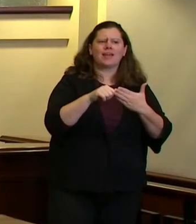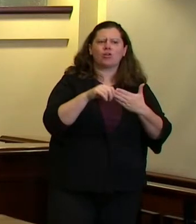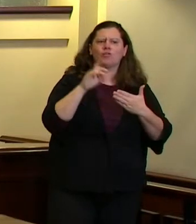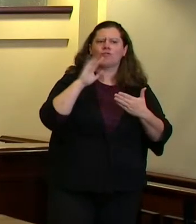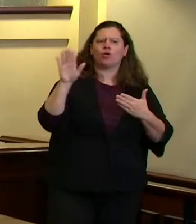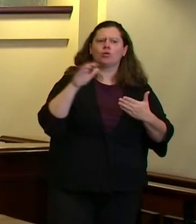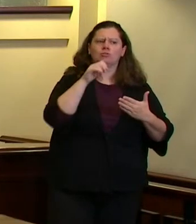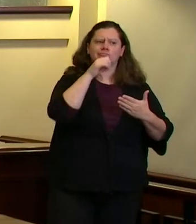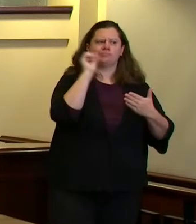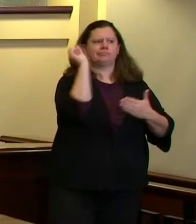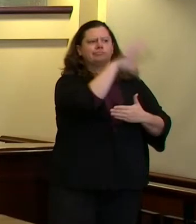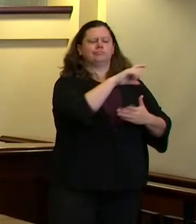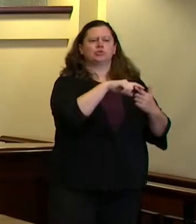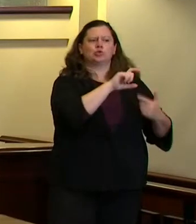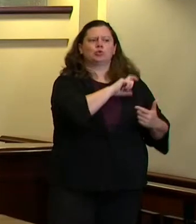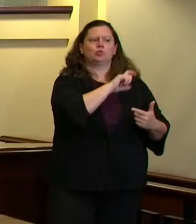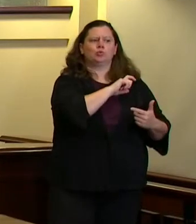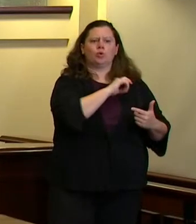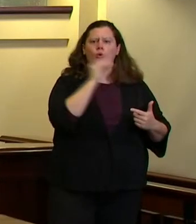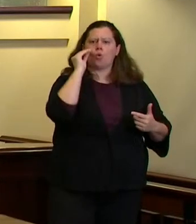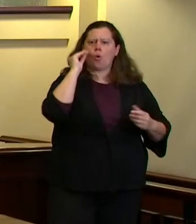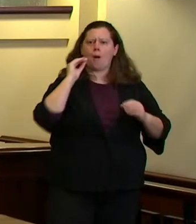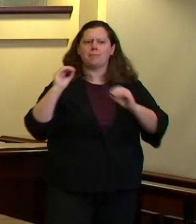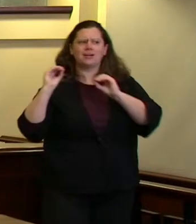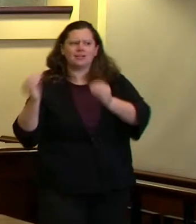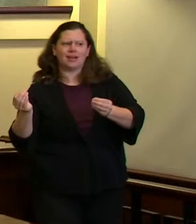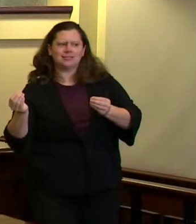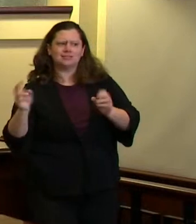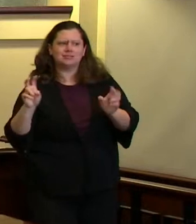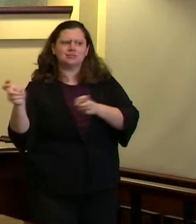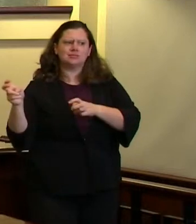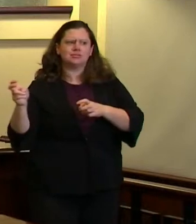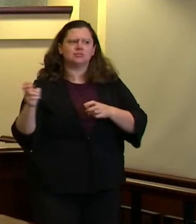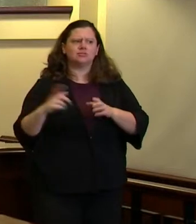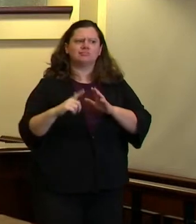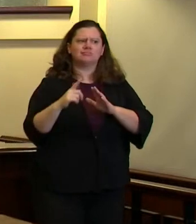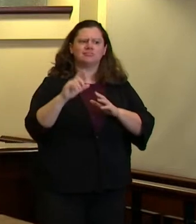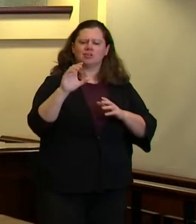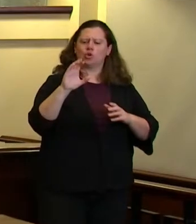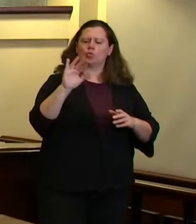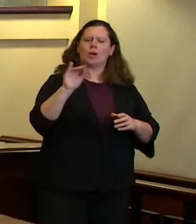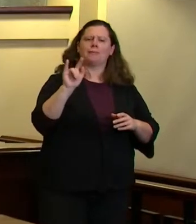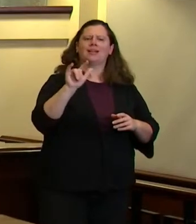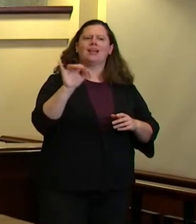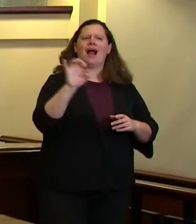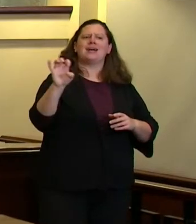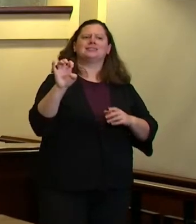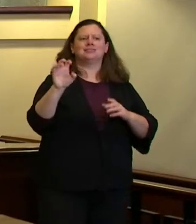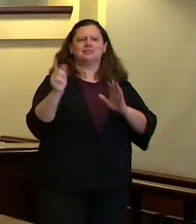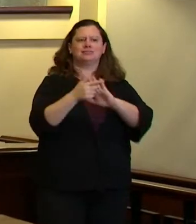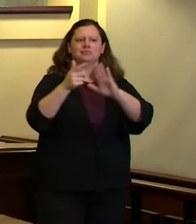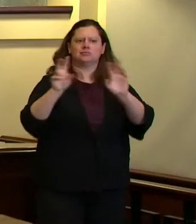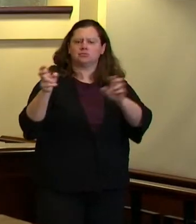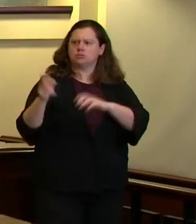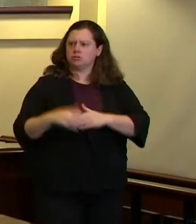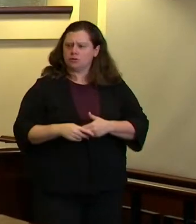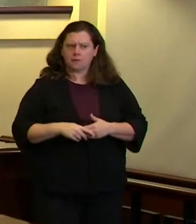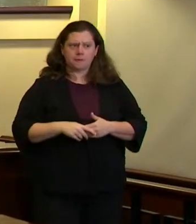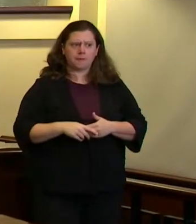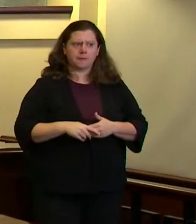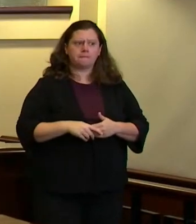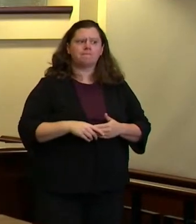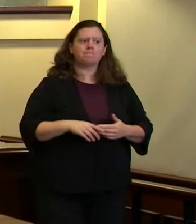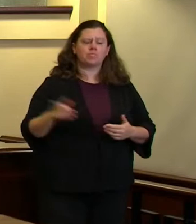what is your reaction to putting that out well uh the data speaks for itself the vast the